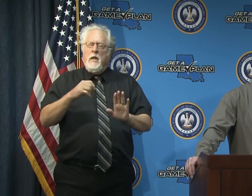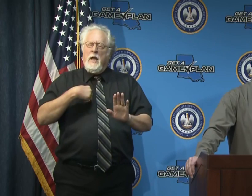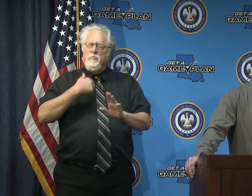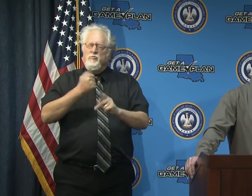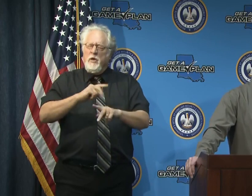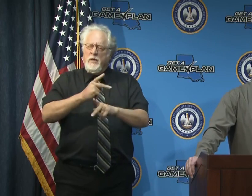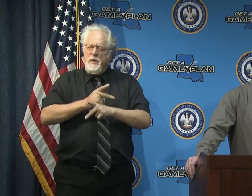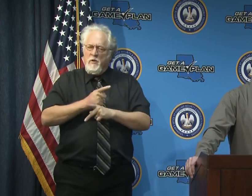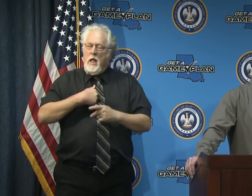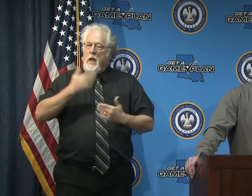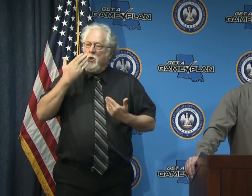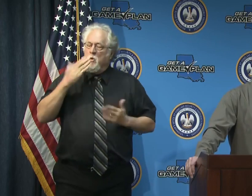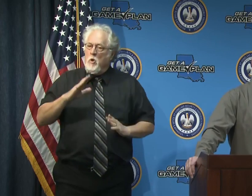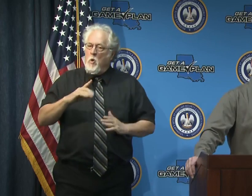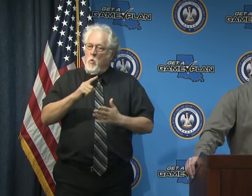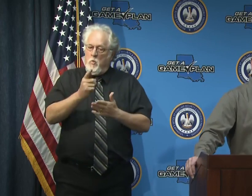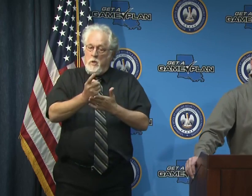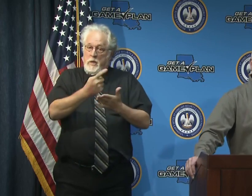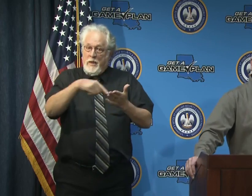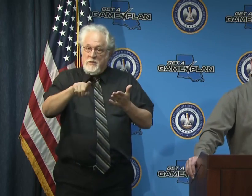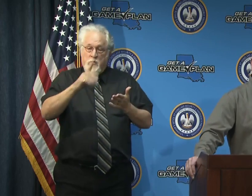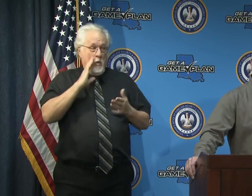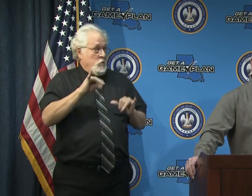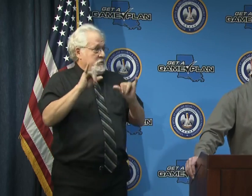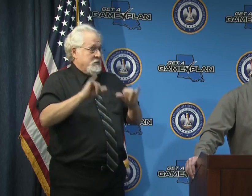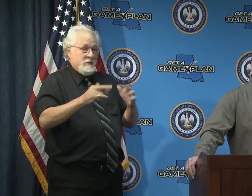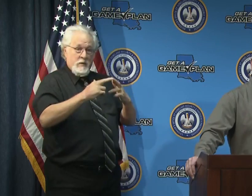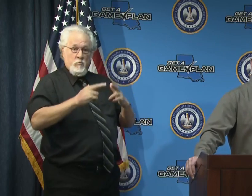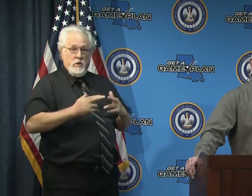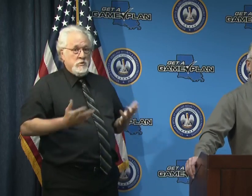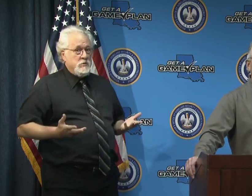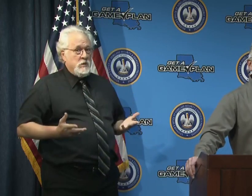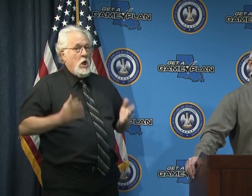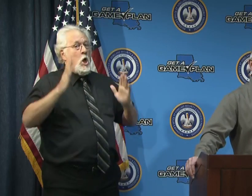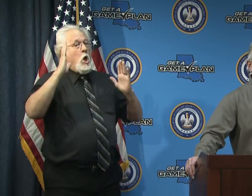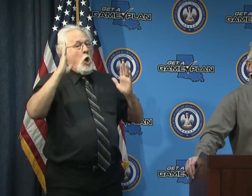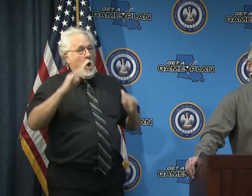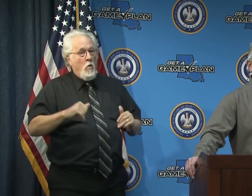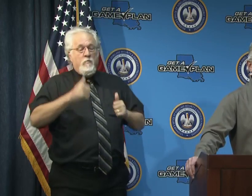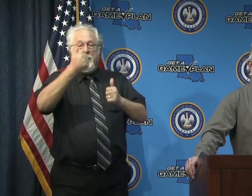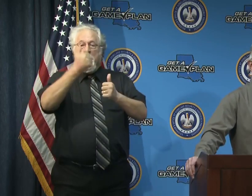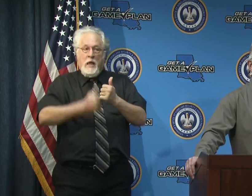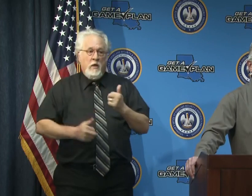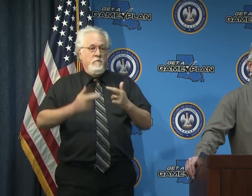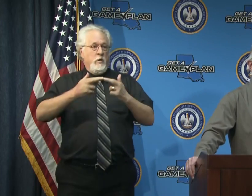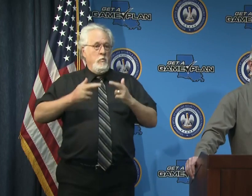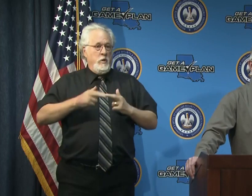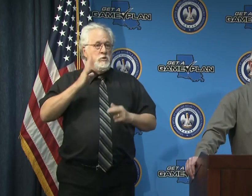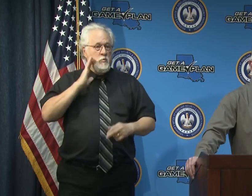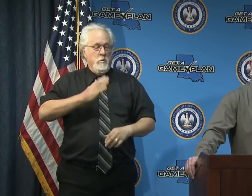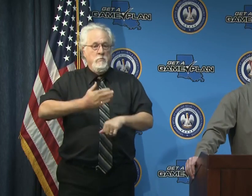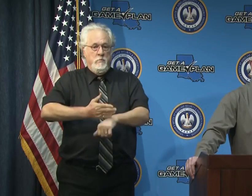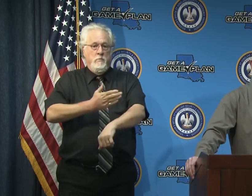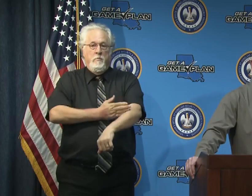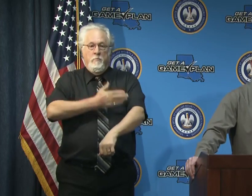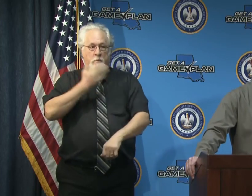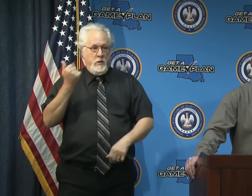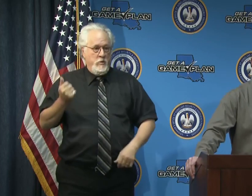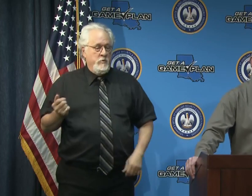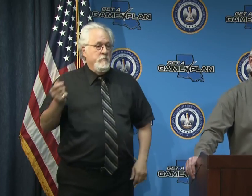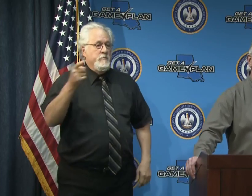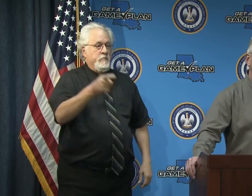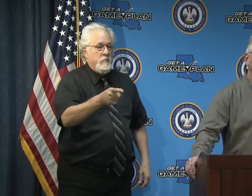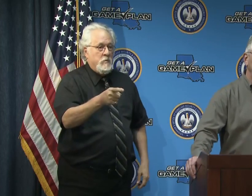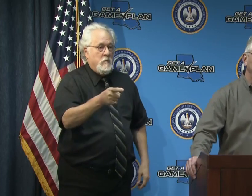careful with i don't know if a week from now it'll be those same regions uh hopefully hopefully every single region will be doing better yes sir